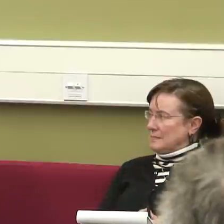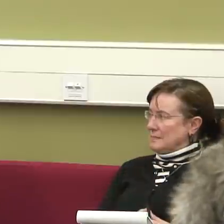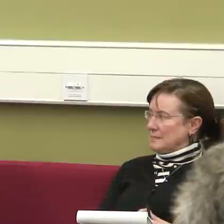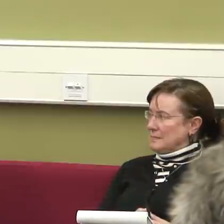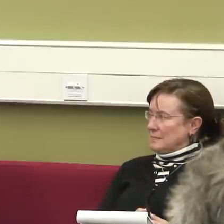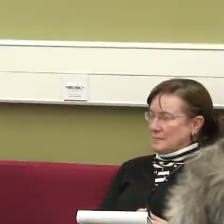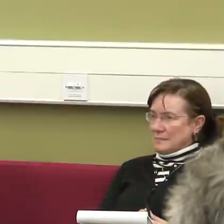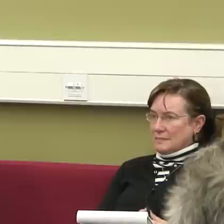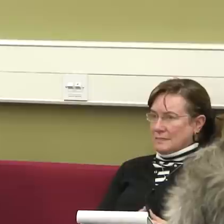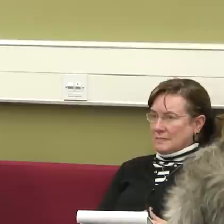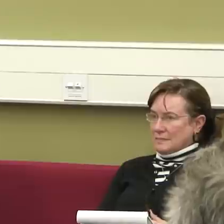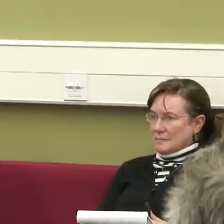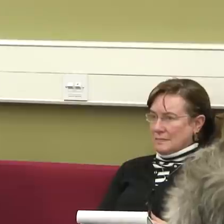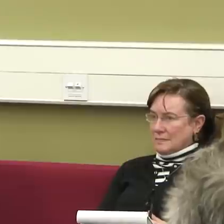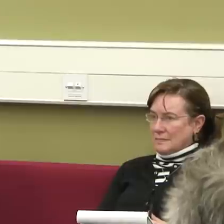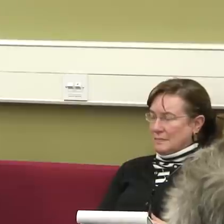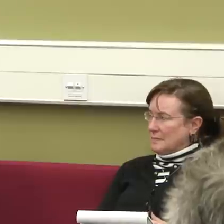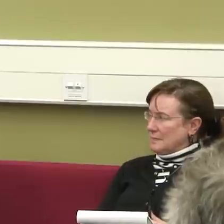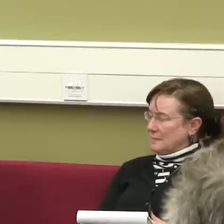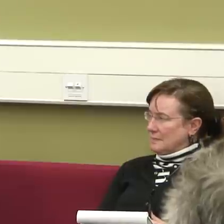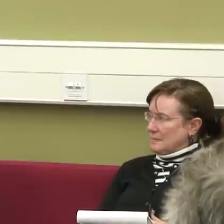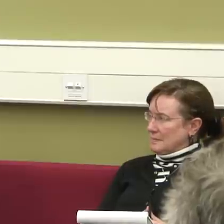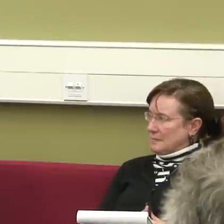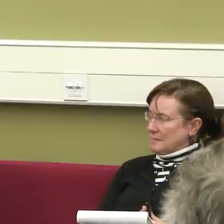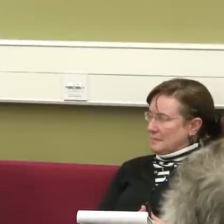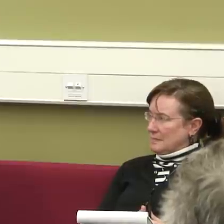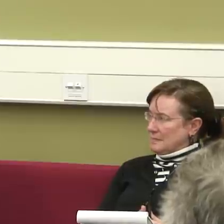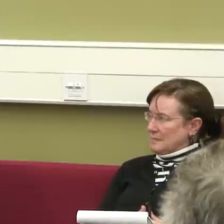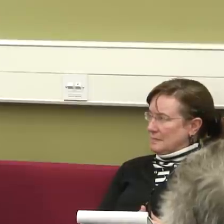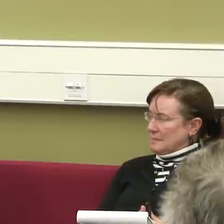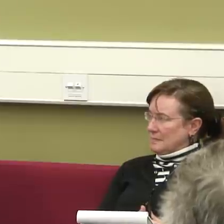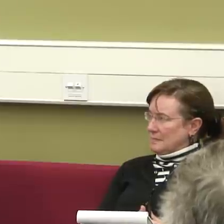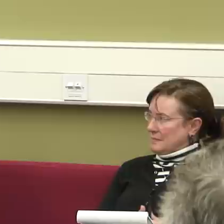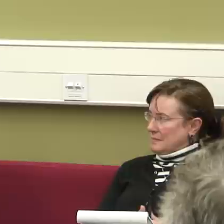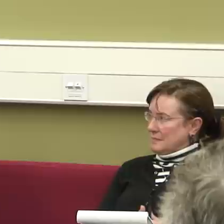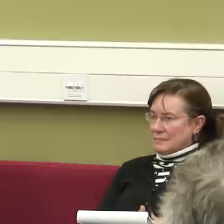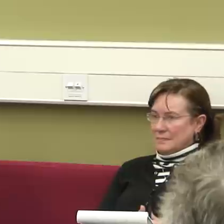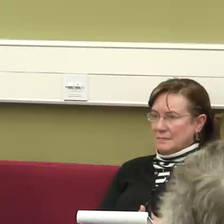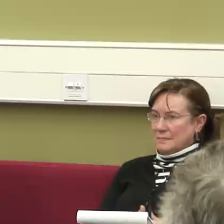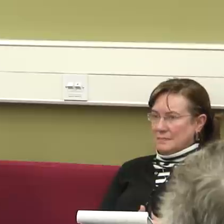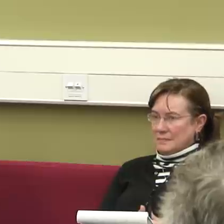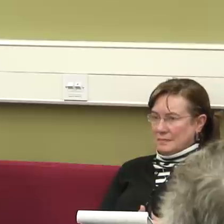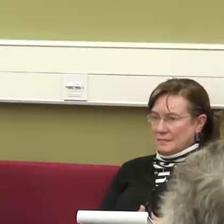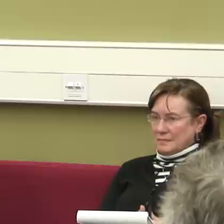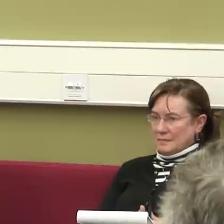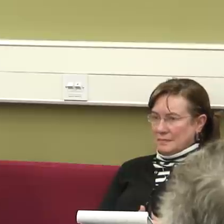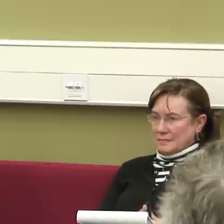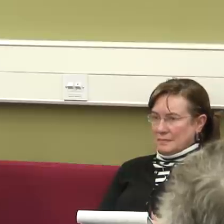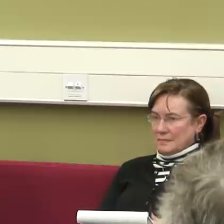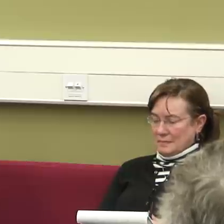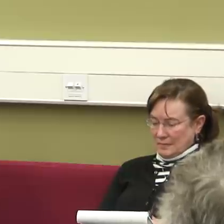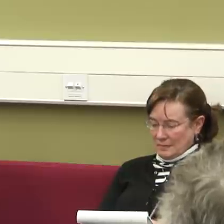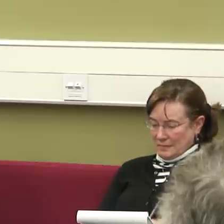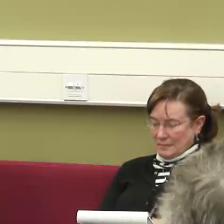advance that has been made in the whole question of dealing with mental distress, mental